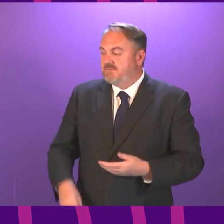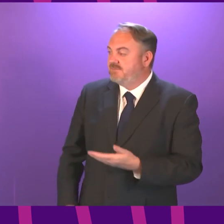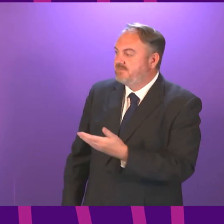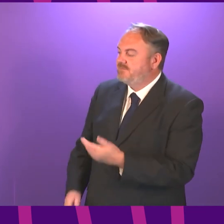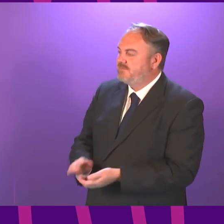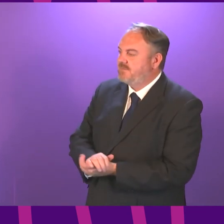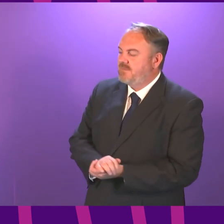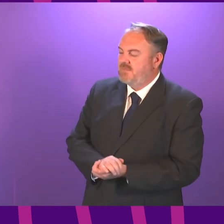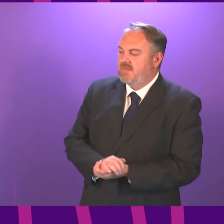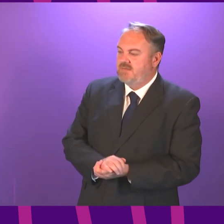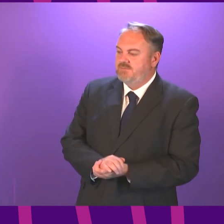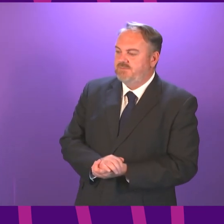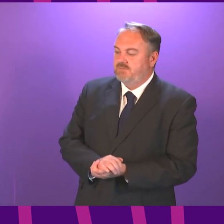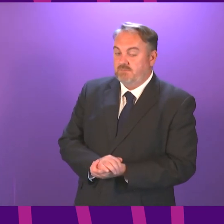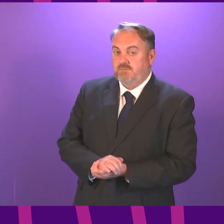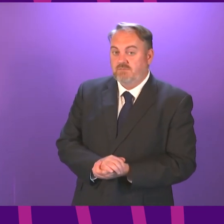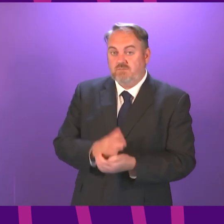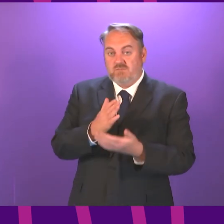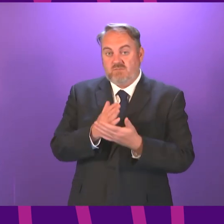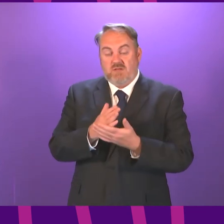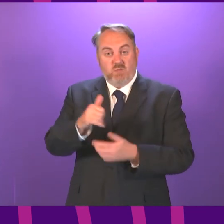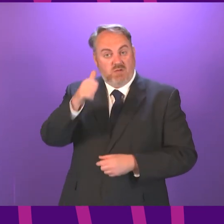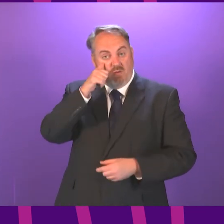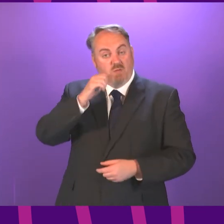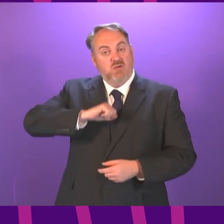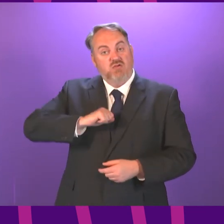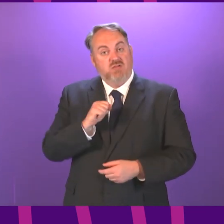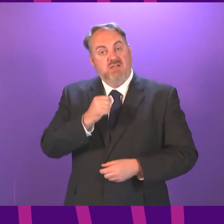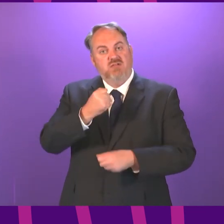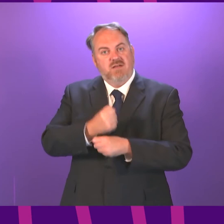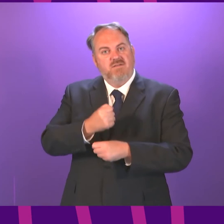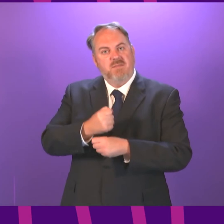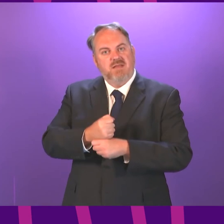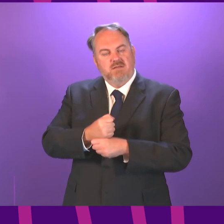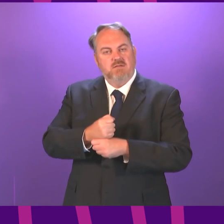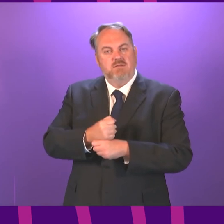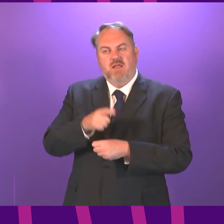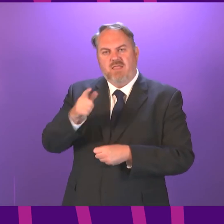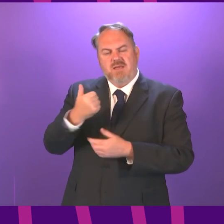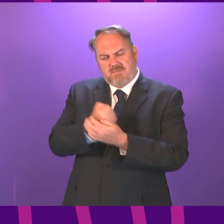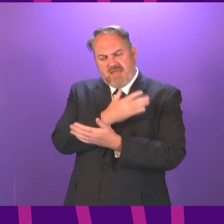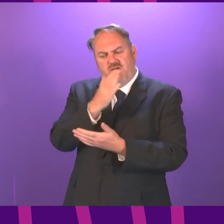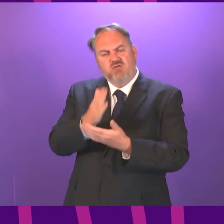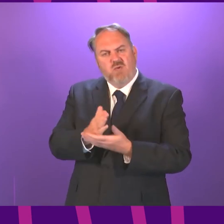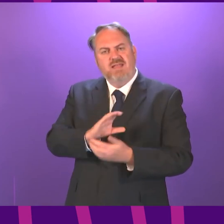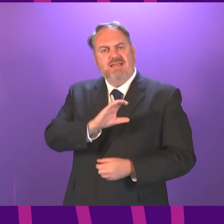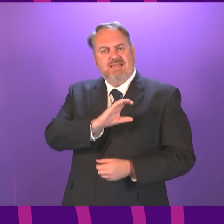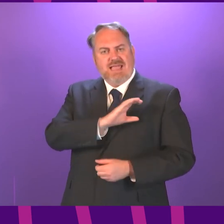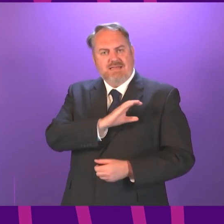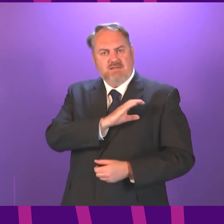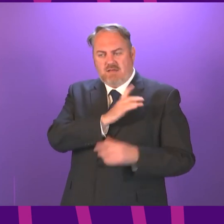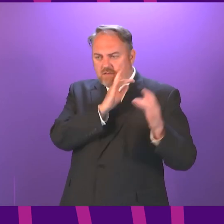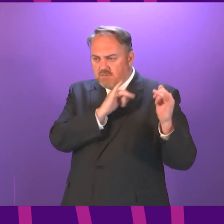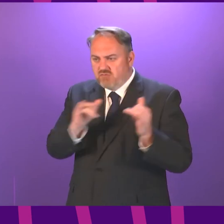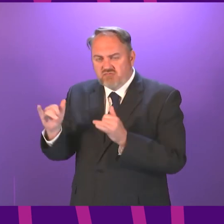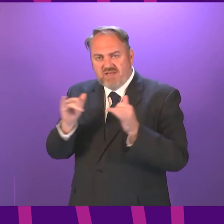Thank you The Scottish Government is rightly committed to ensuring cancer screening and diagnostic services are prioritised as we